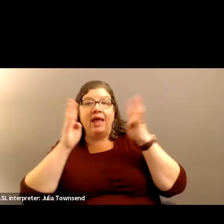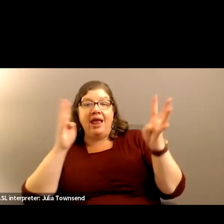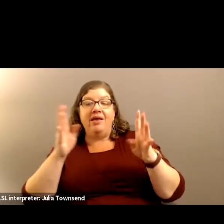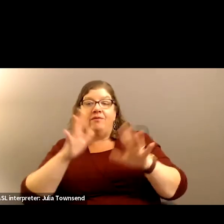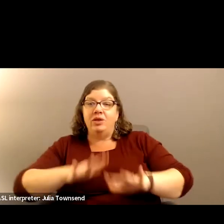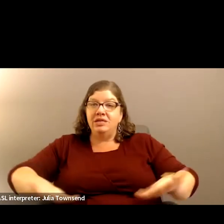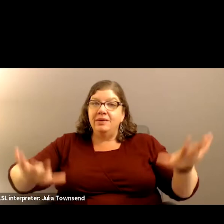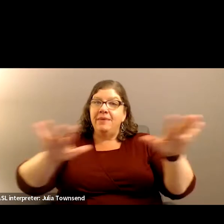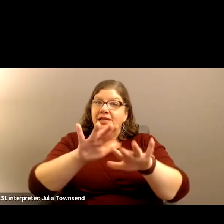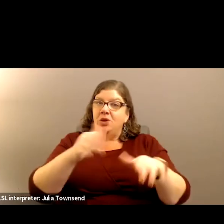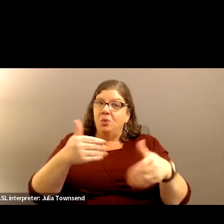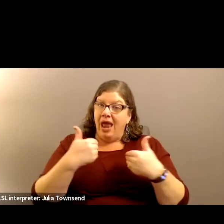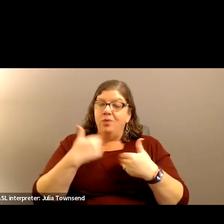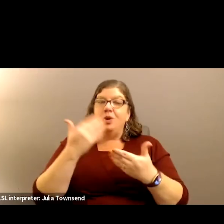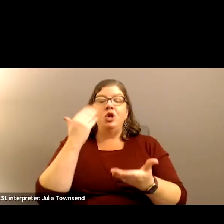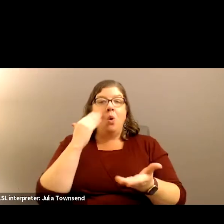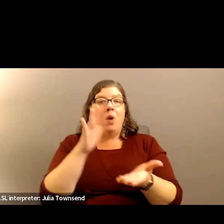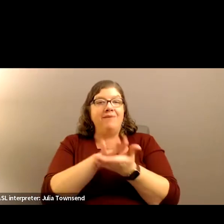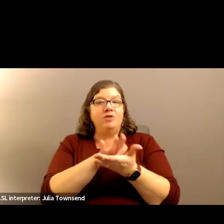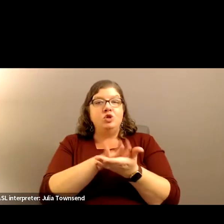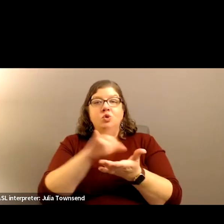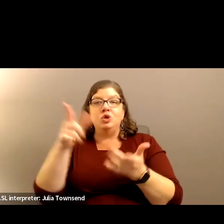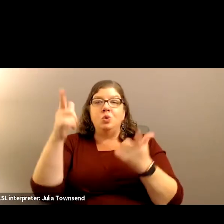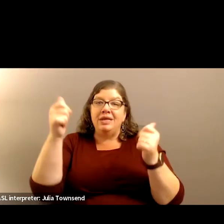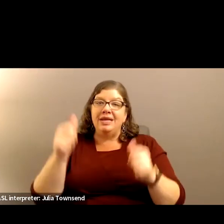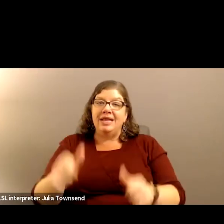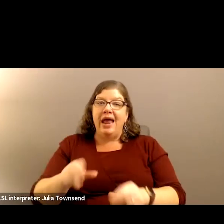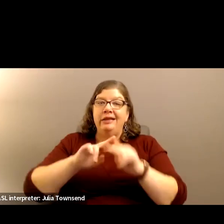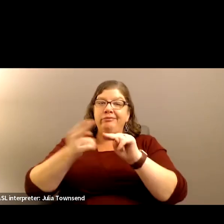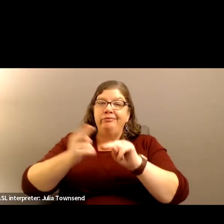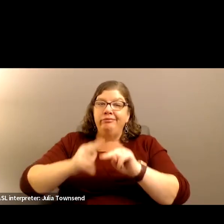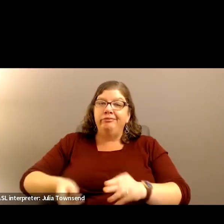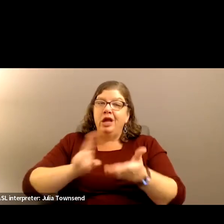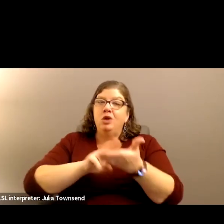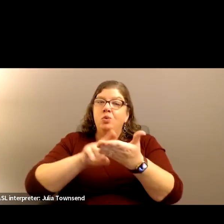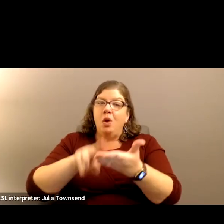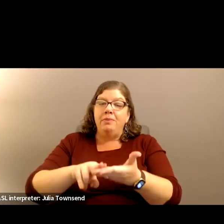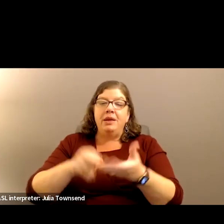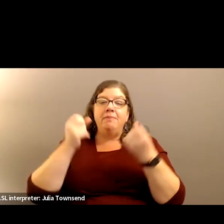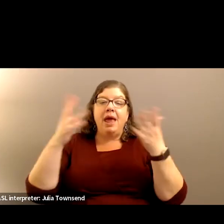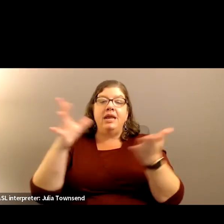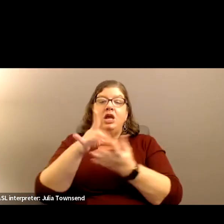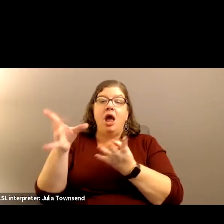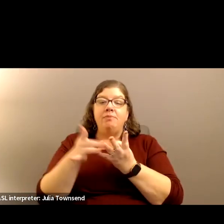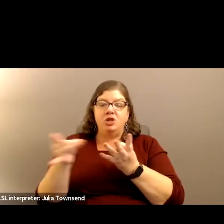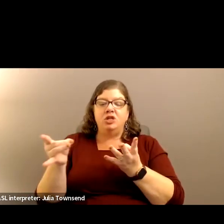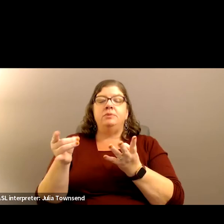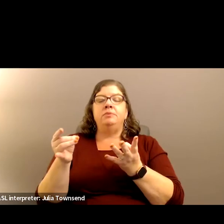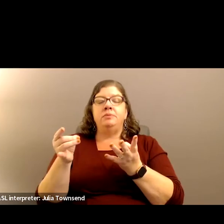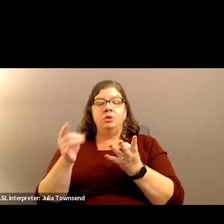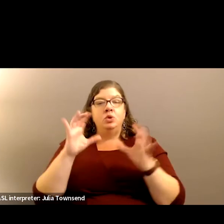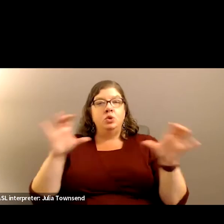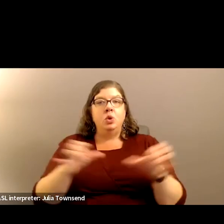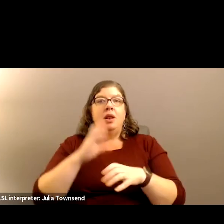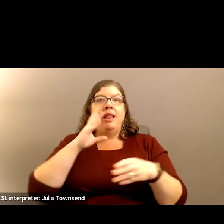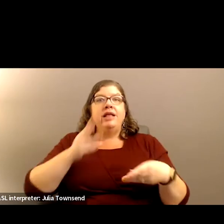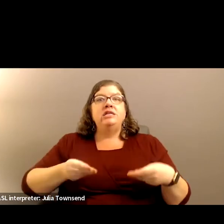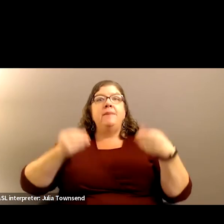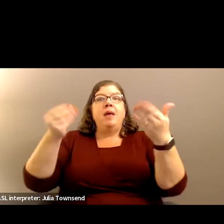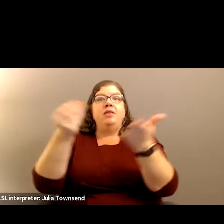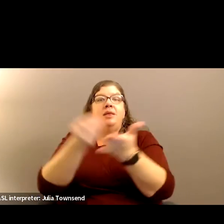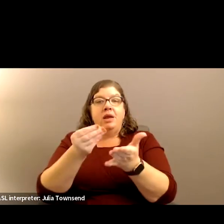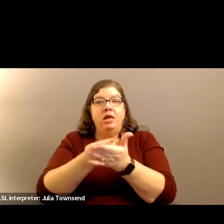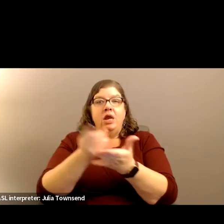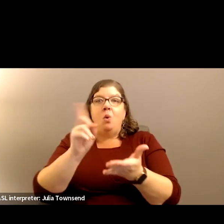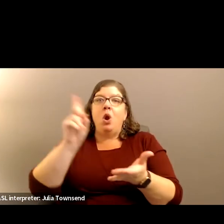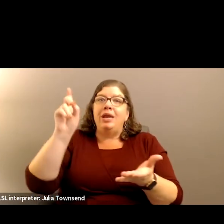space. We know that we have schools with declining enrollment. There are many options to do. Let's spend the money where